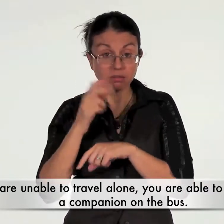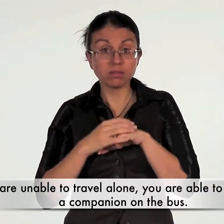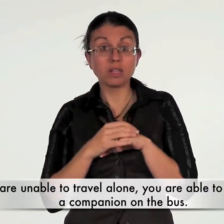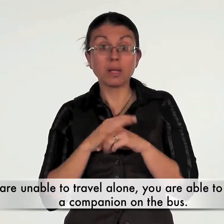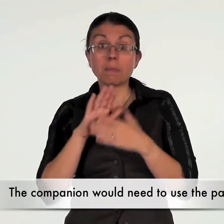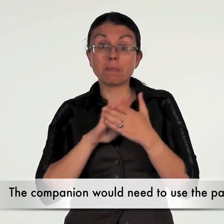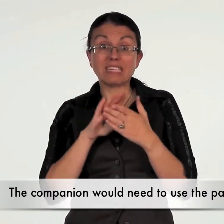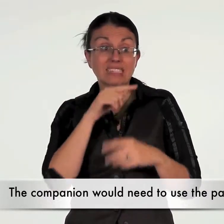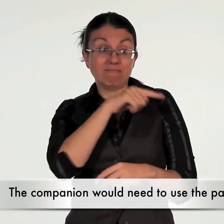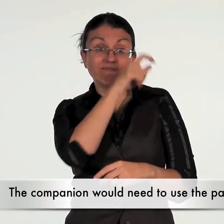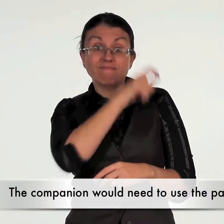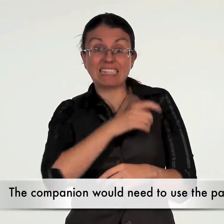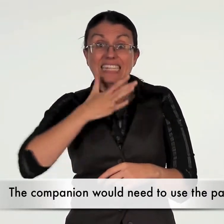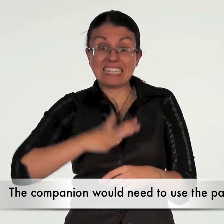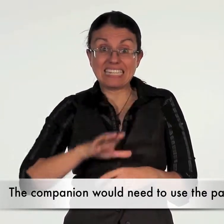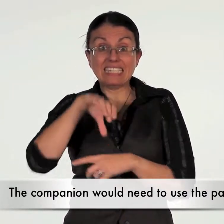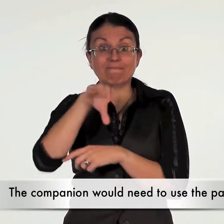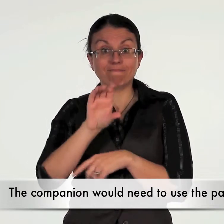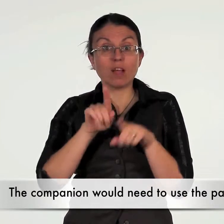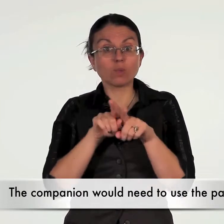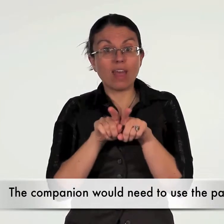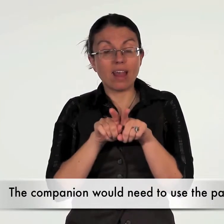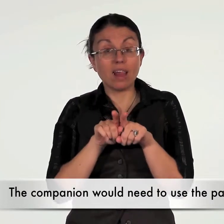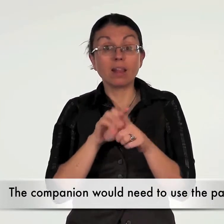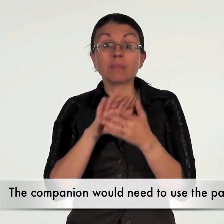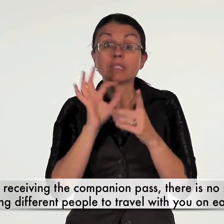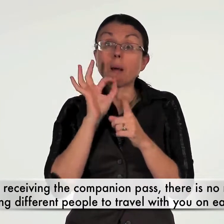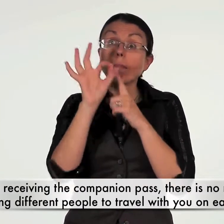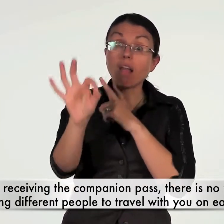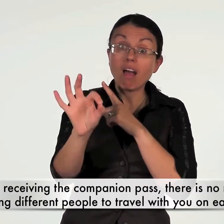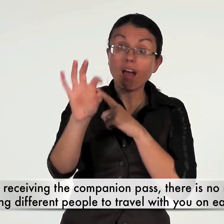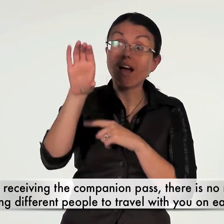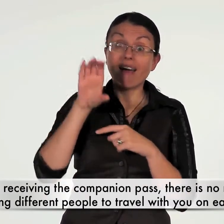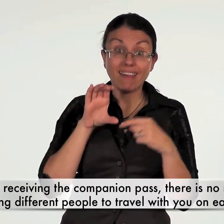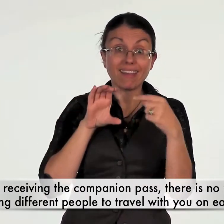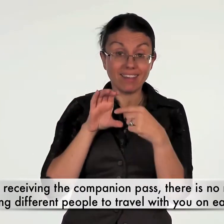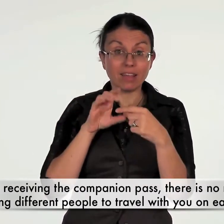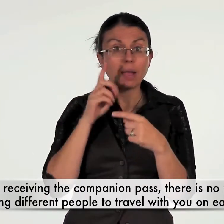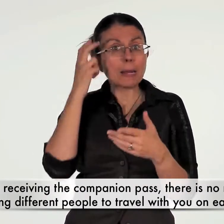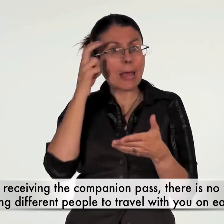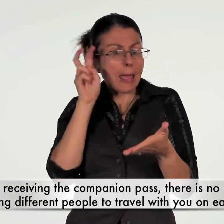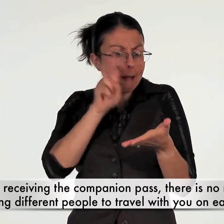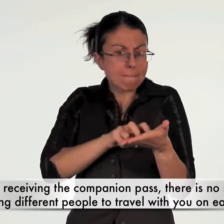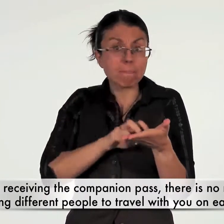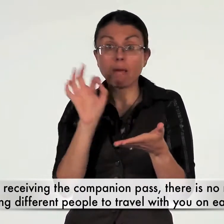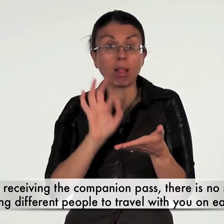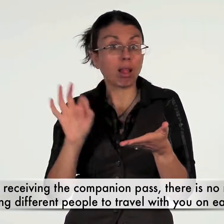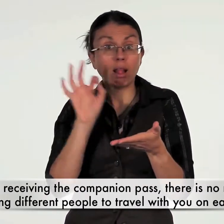The companion would need to use the pass. When receiving the companion pass, there is no name on it allowing